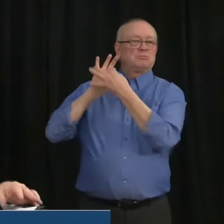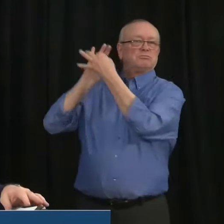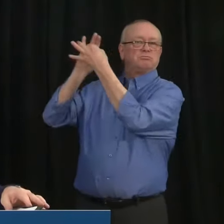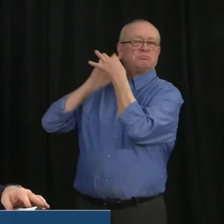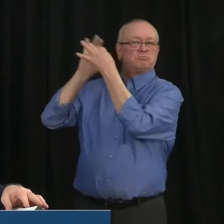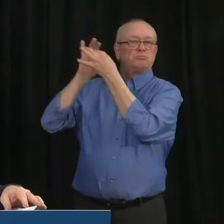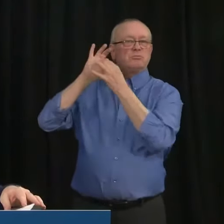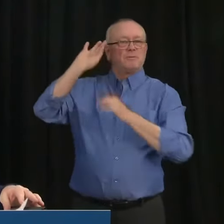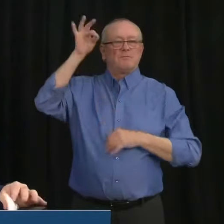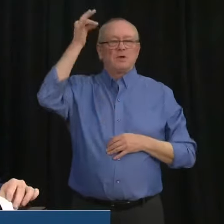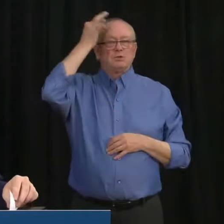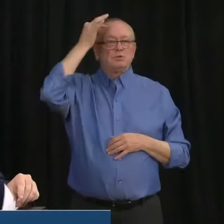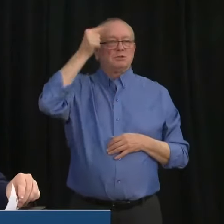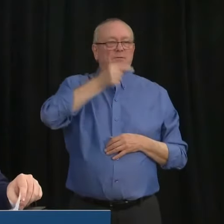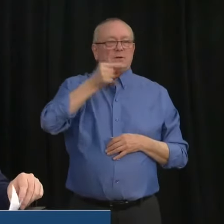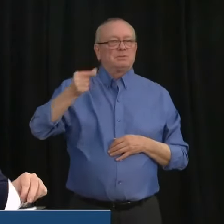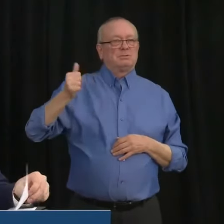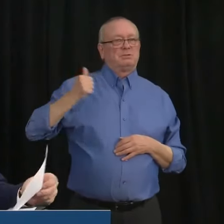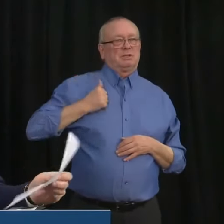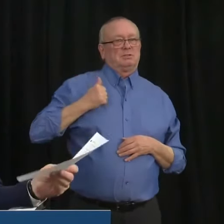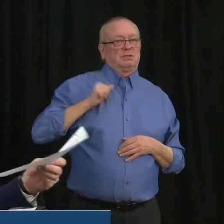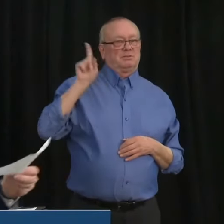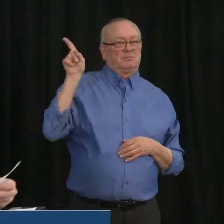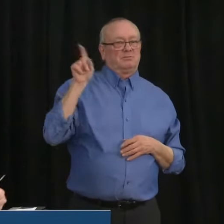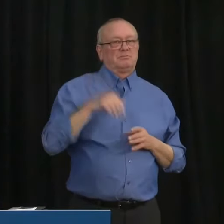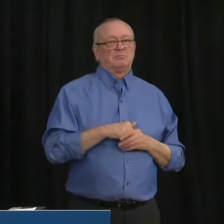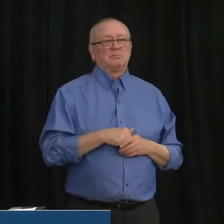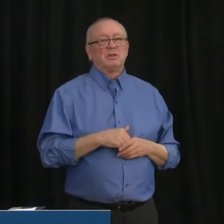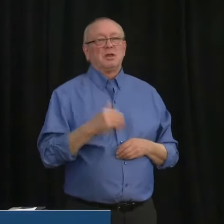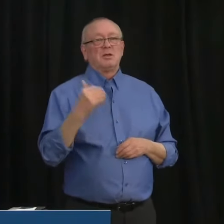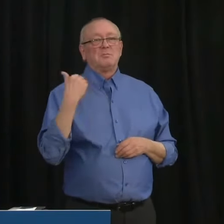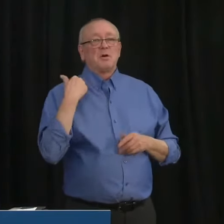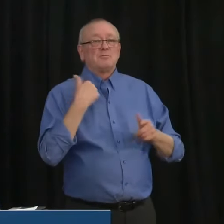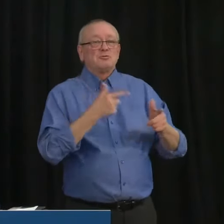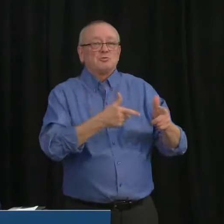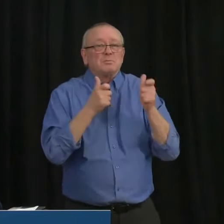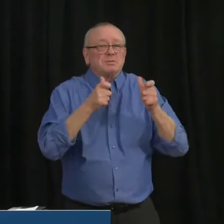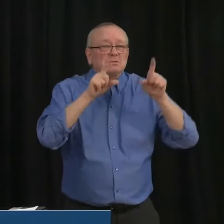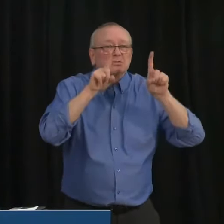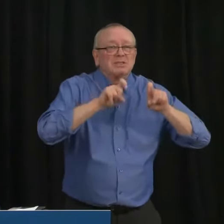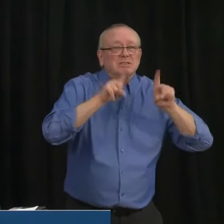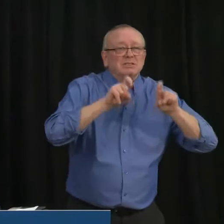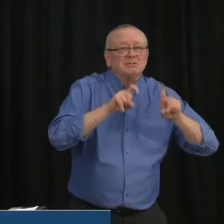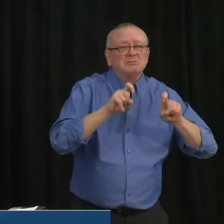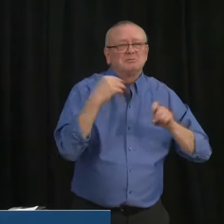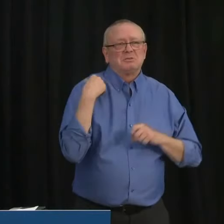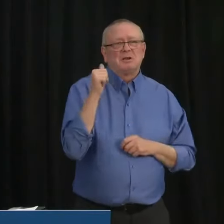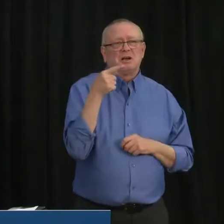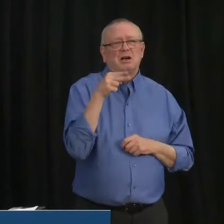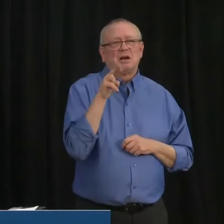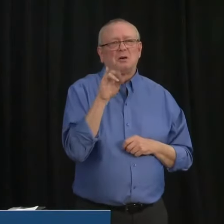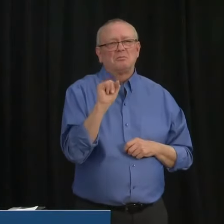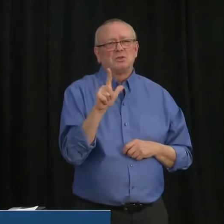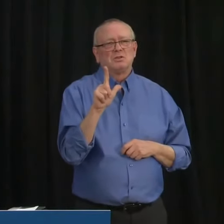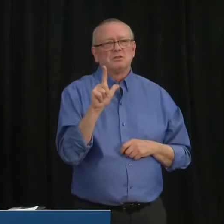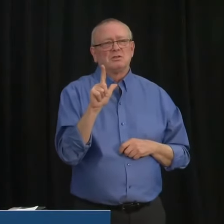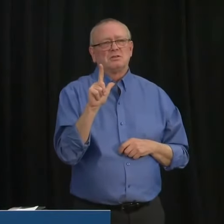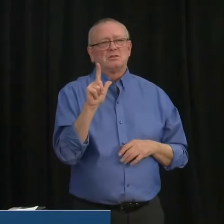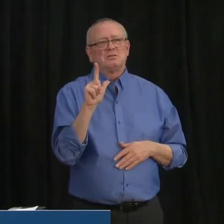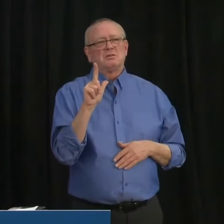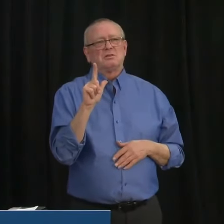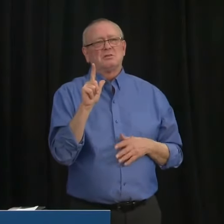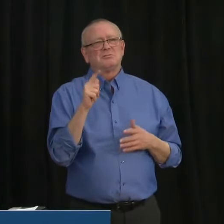First of all, with respect to rapid testing, you may recall back in April, I had some pretty sharp words for the slow approval